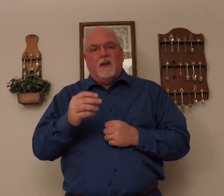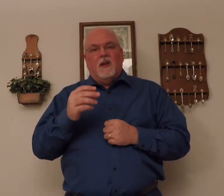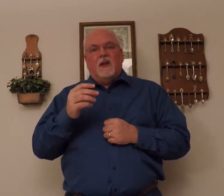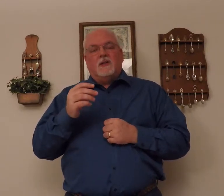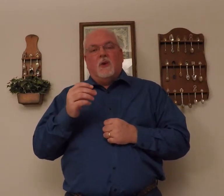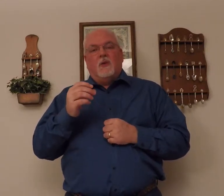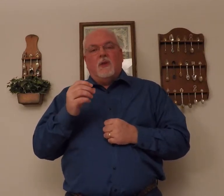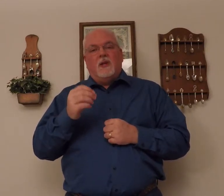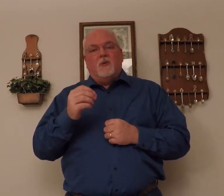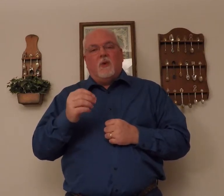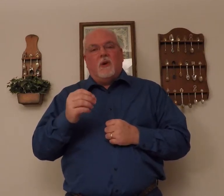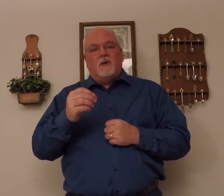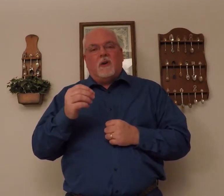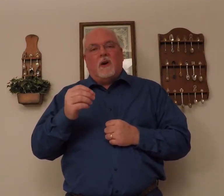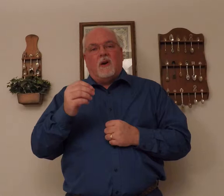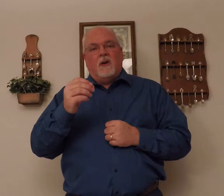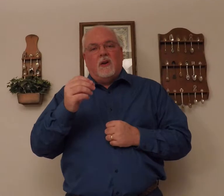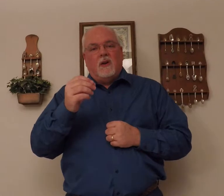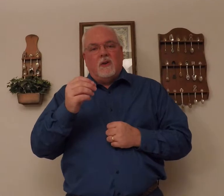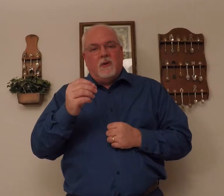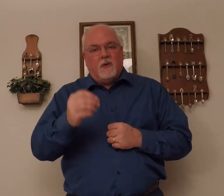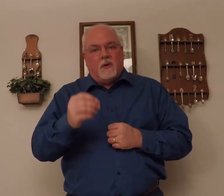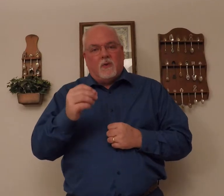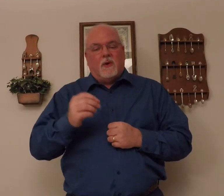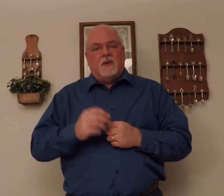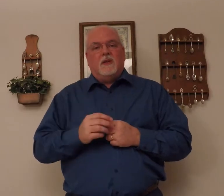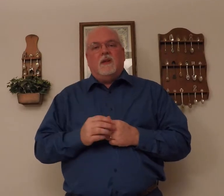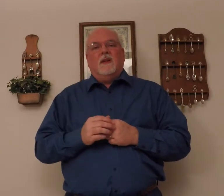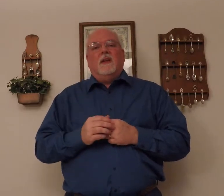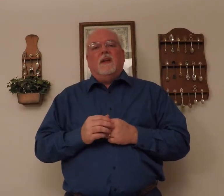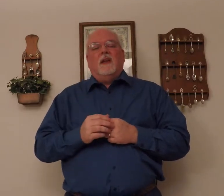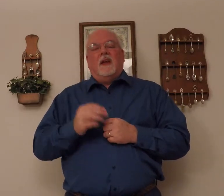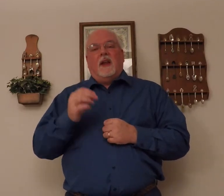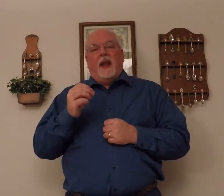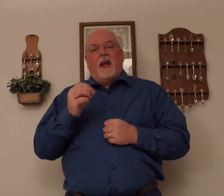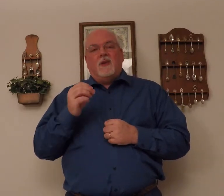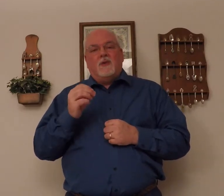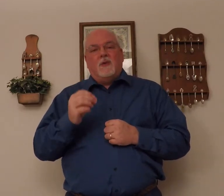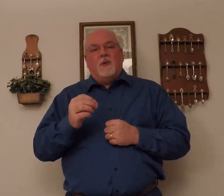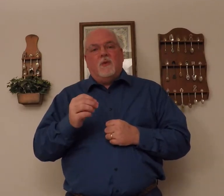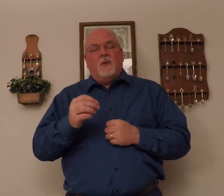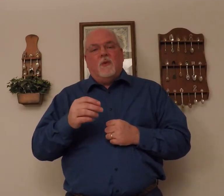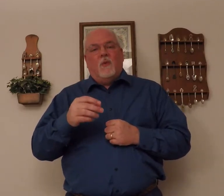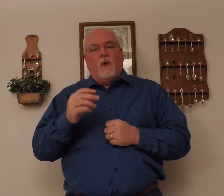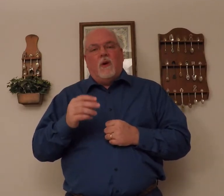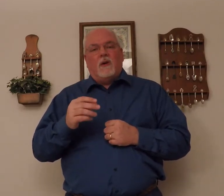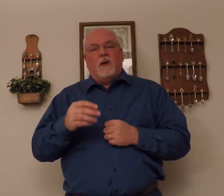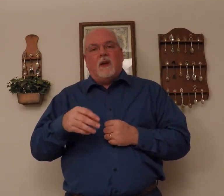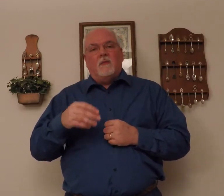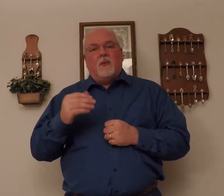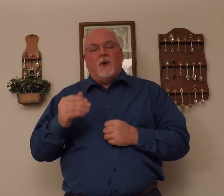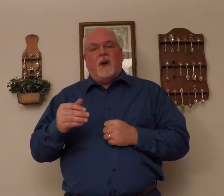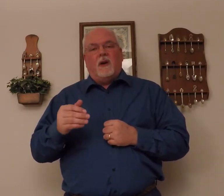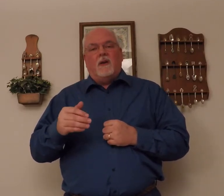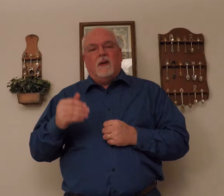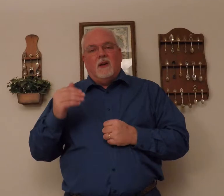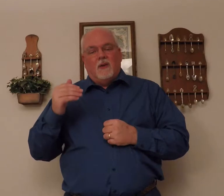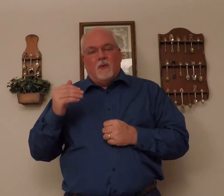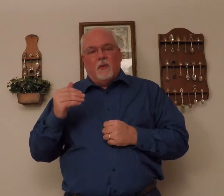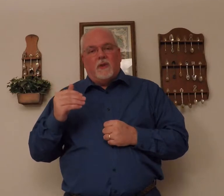So these words are your words. And as you walk in prayer with